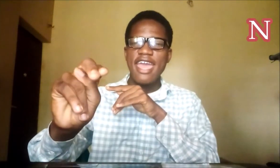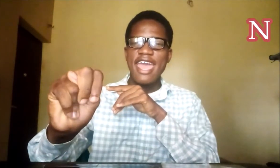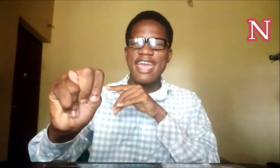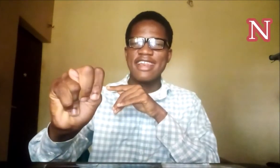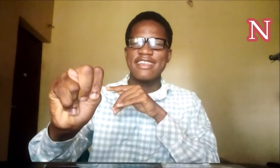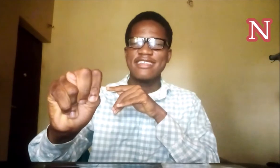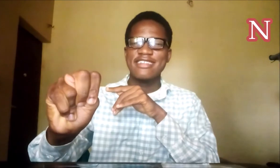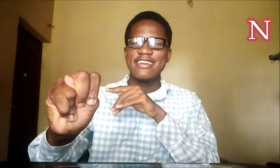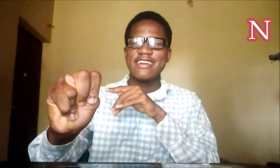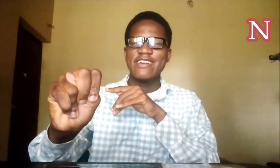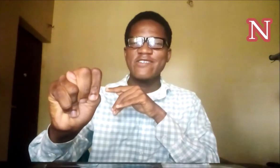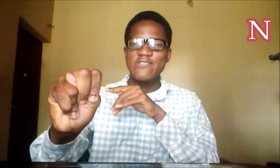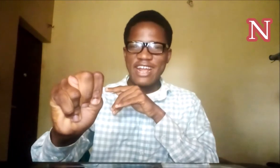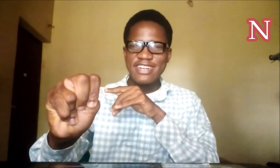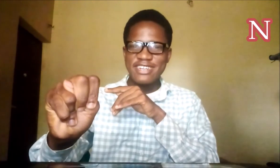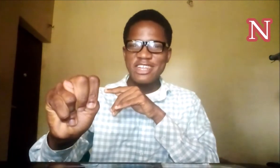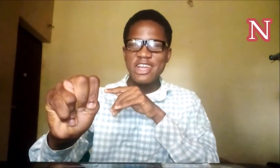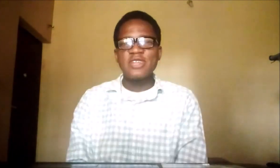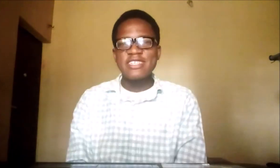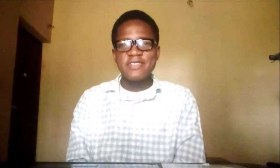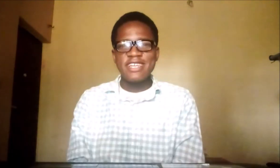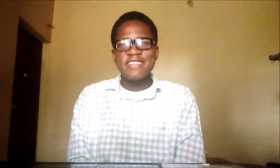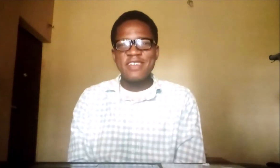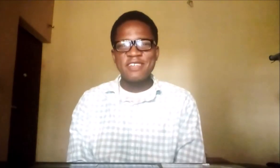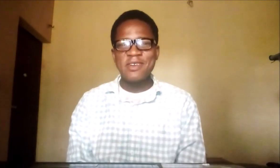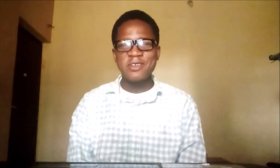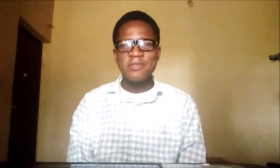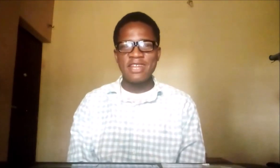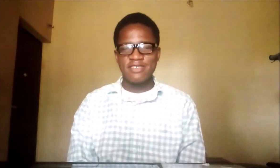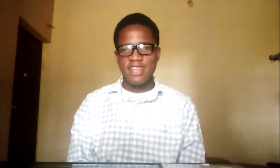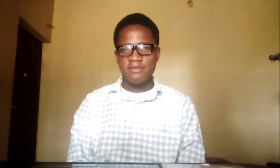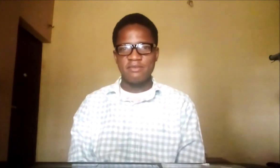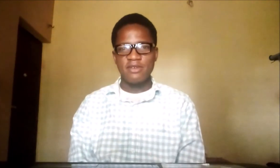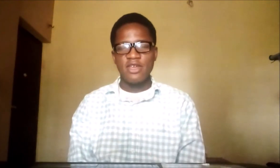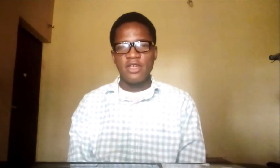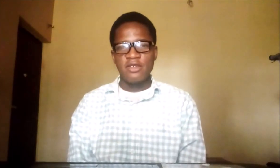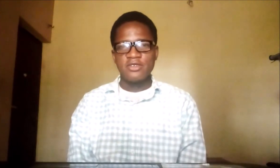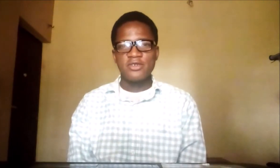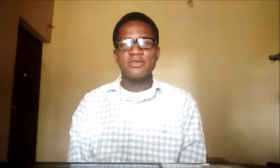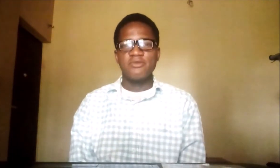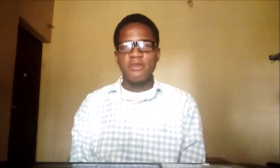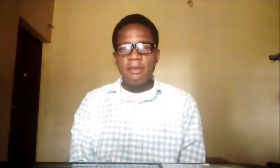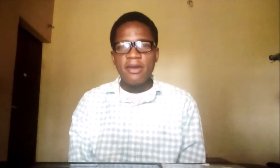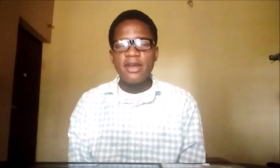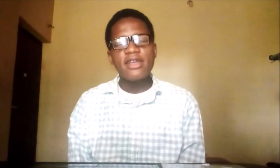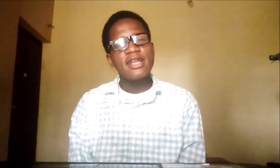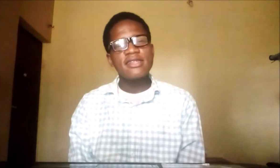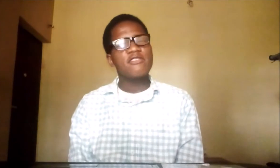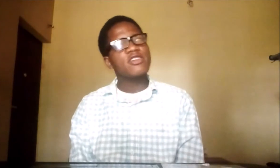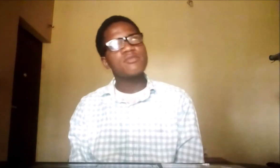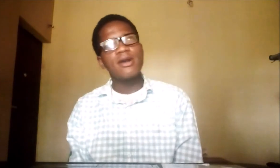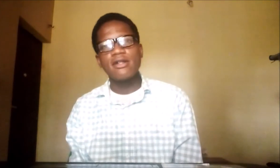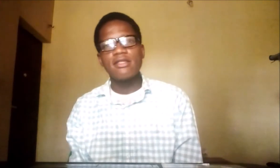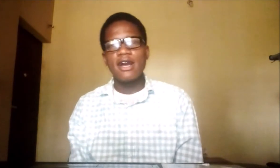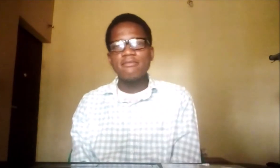N Franklin Let's sing the spell something else now. So remember, okay, let's sing the spell, um,